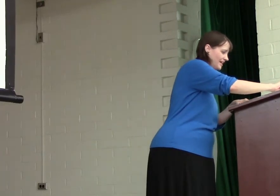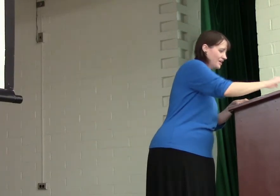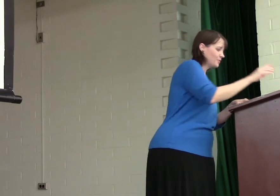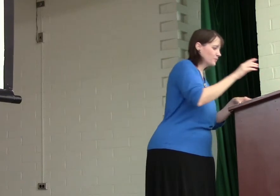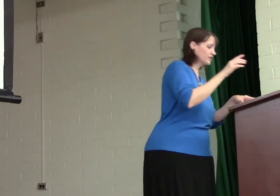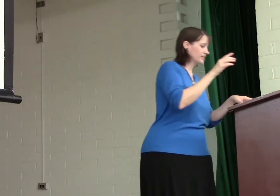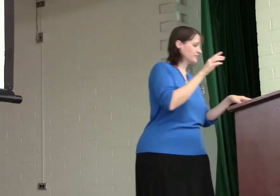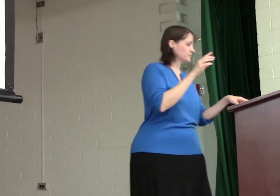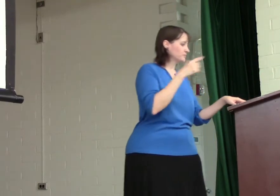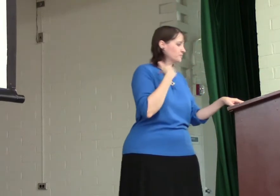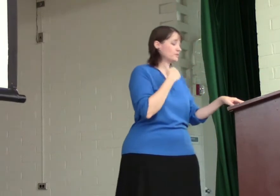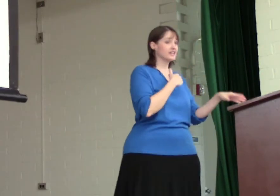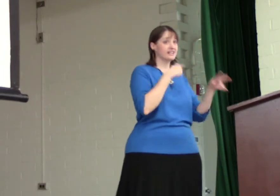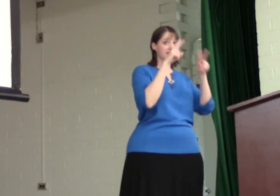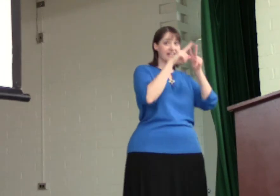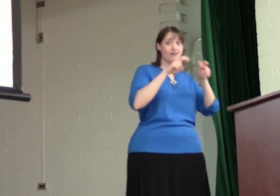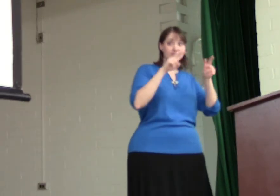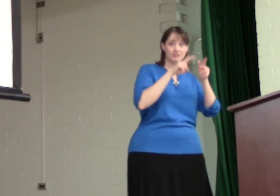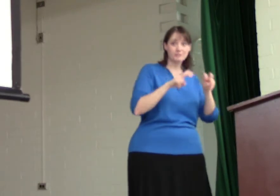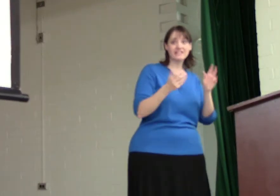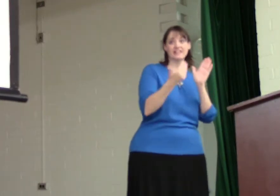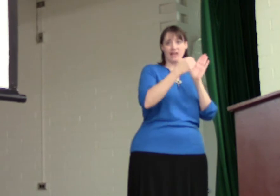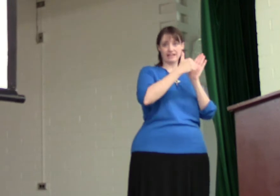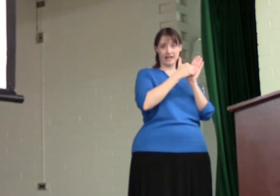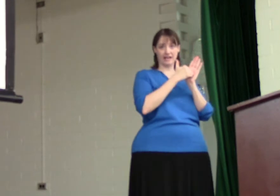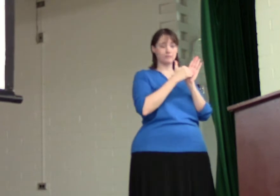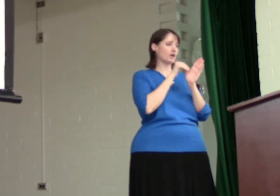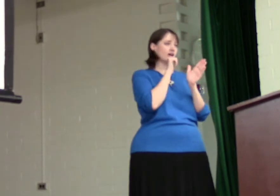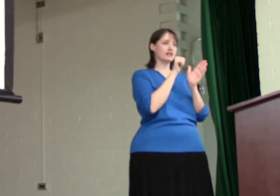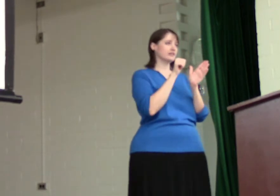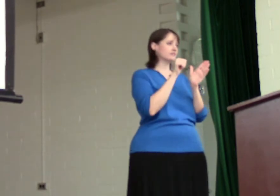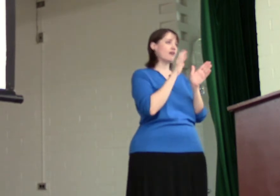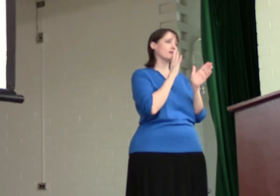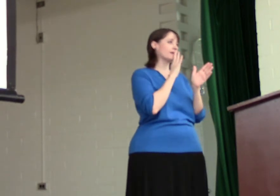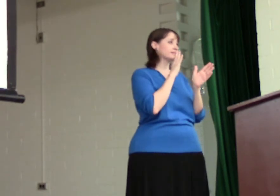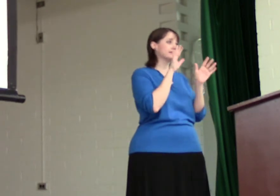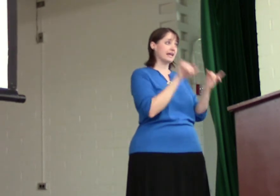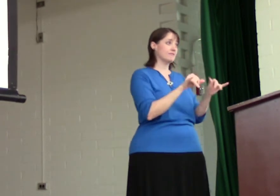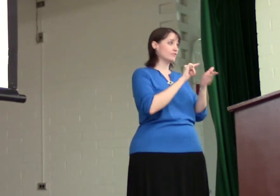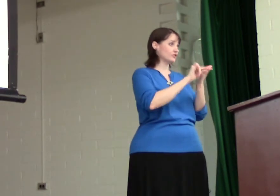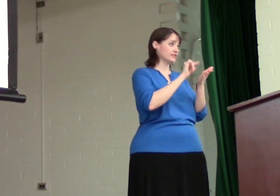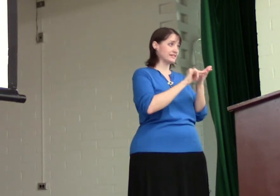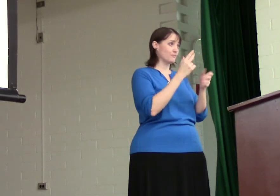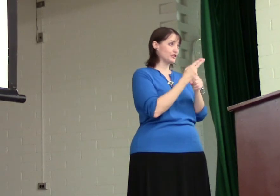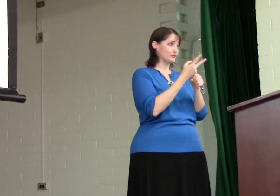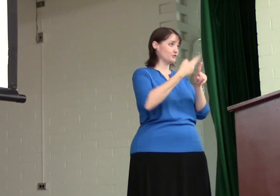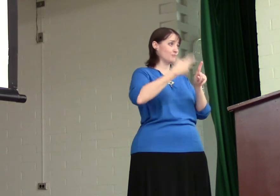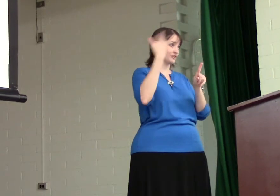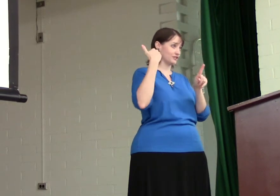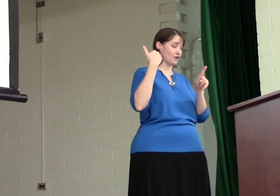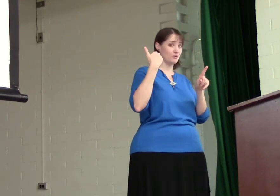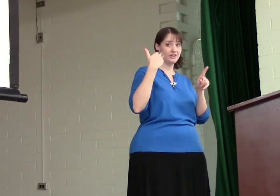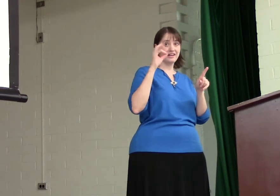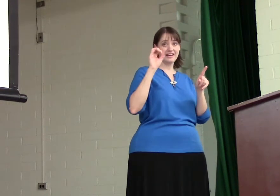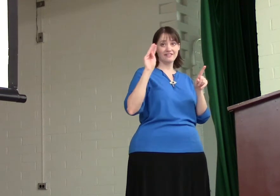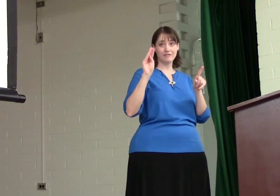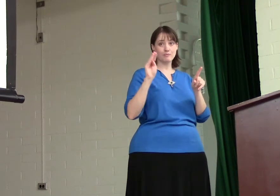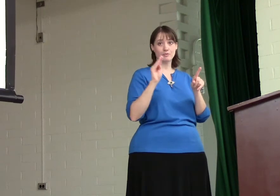We're going to delve a little bit into that again. We're not going to talk about the same verses that we used two months ago in February.